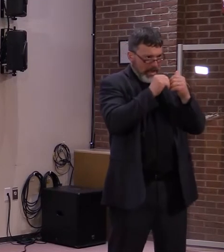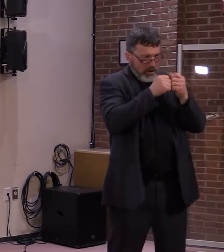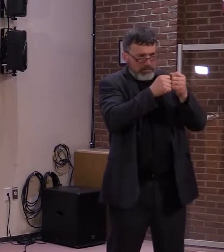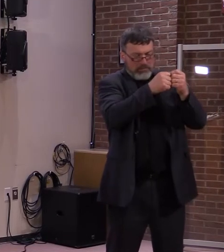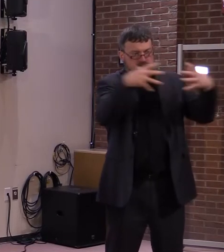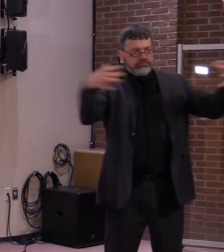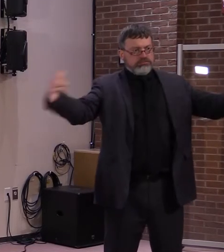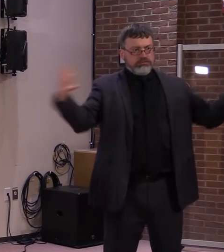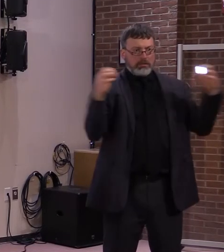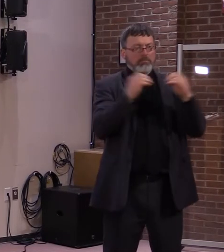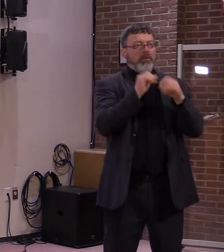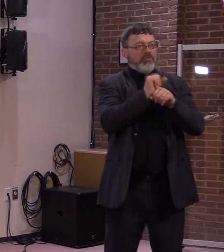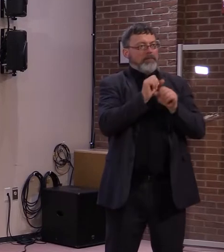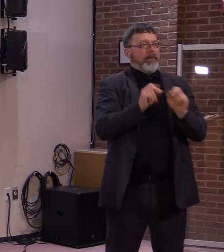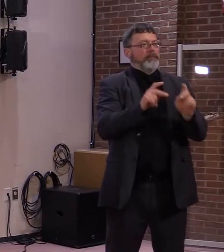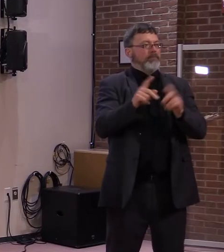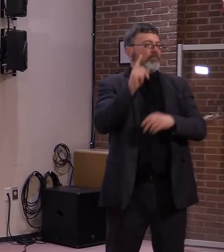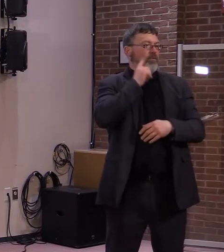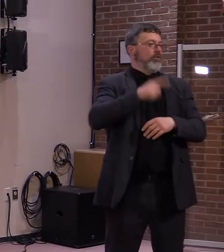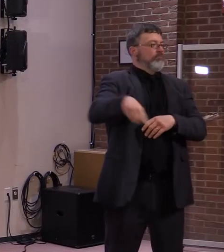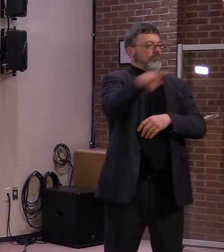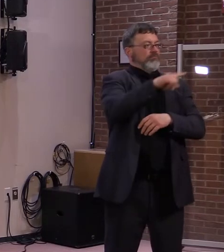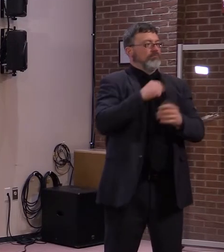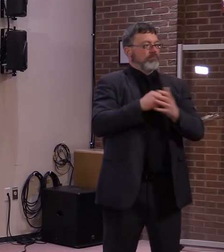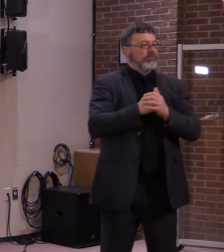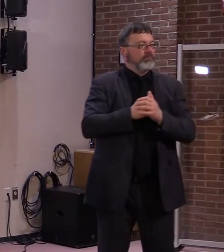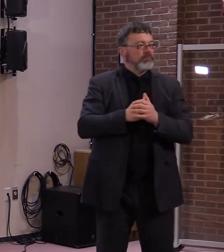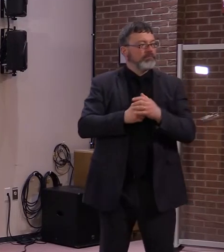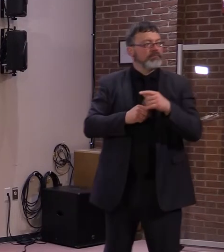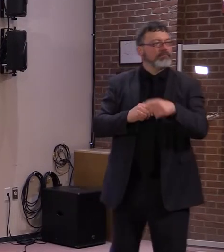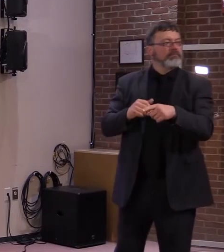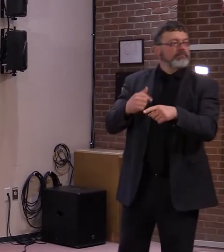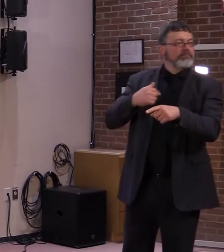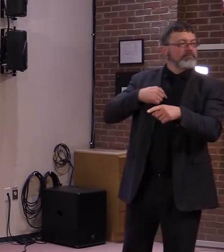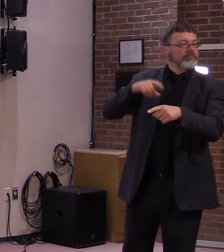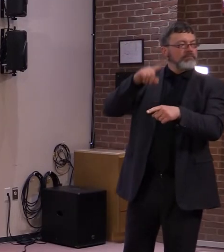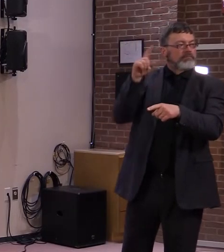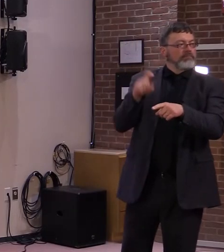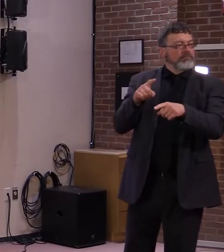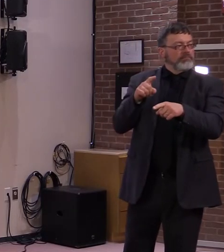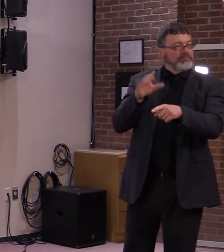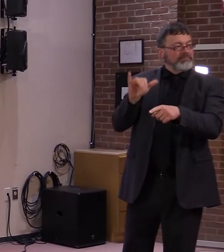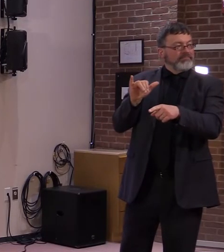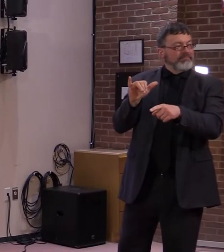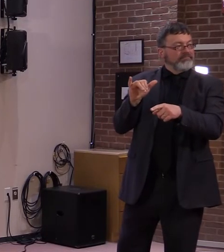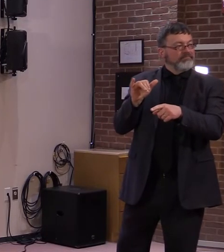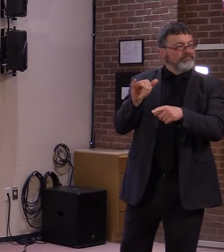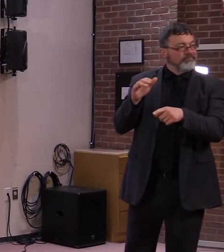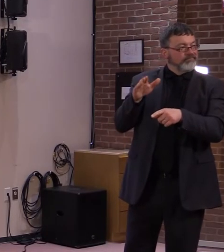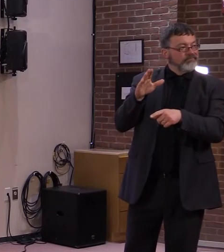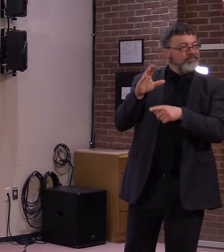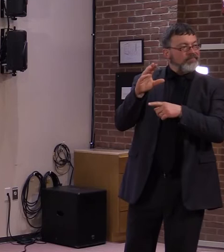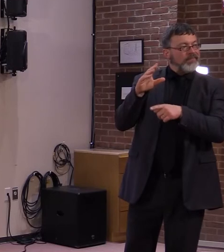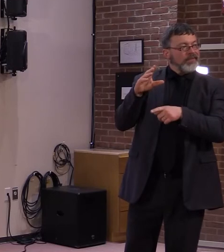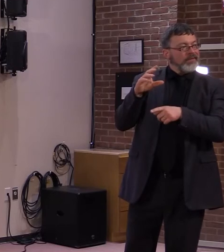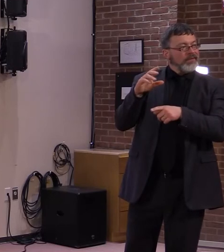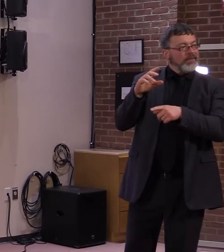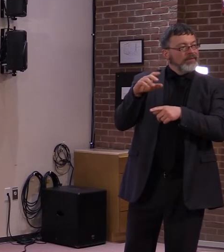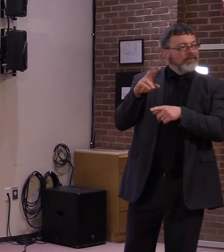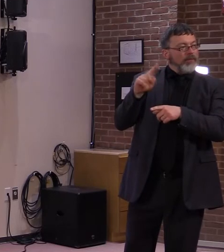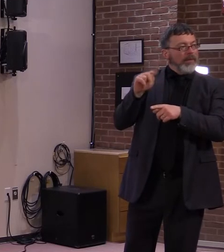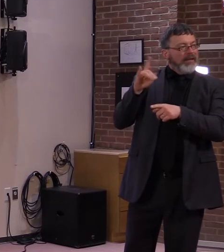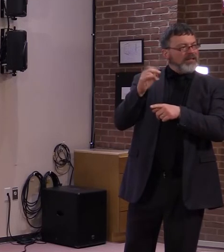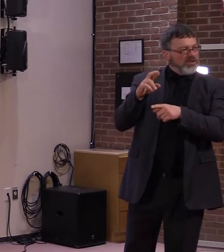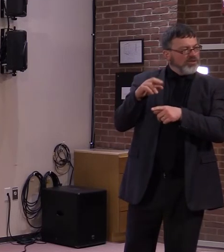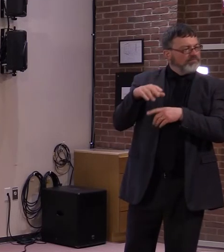You know, for the families who stand to kind of benefit from this dependency addition, I imagine a lot of them are